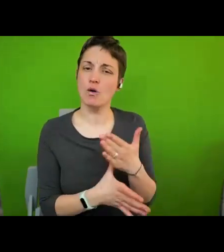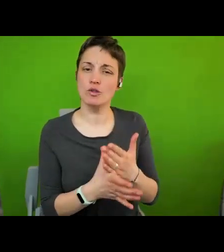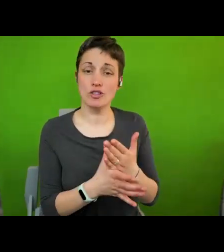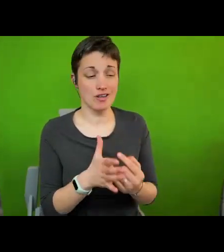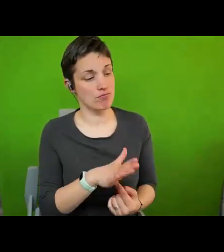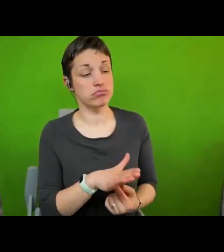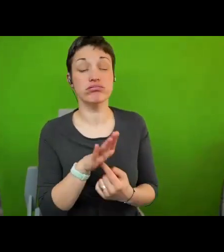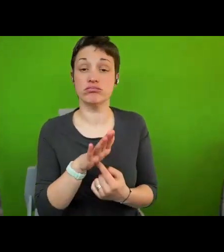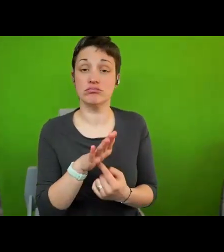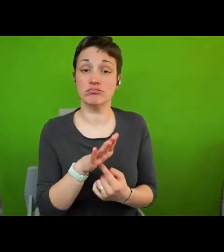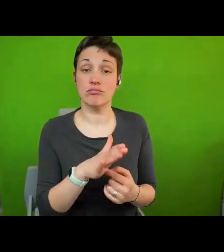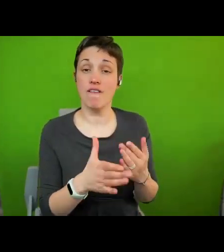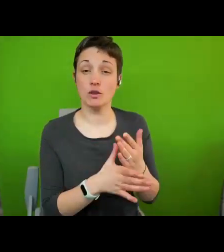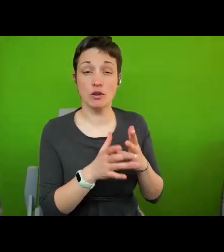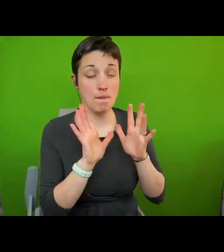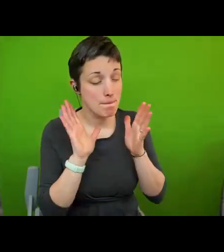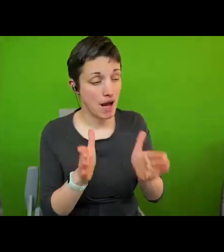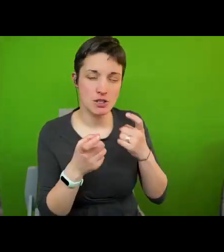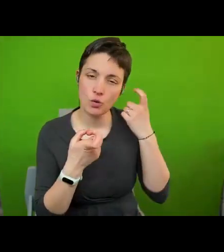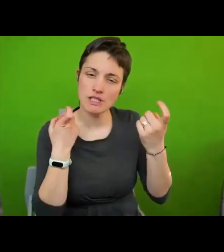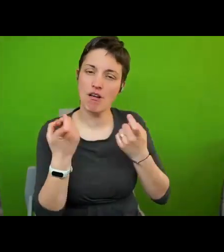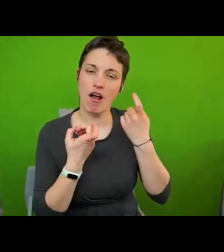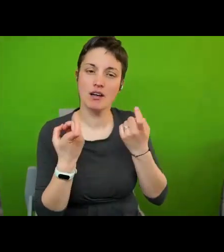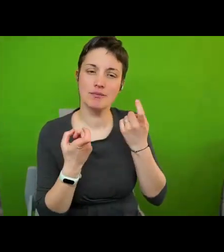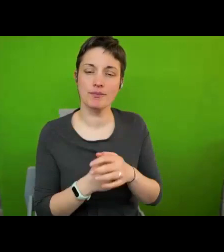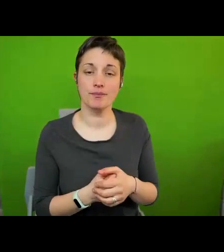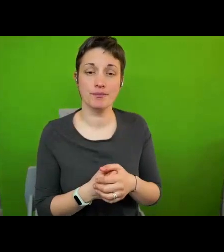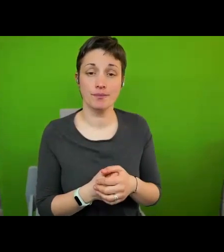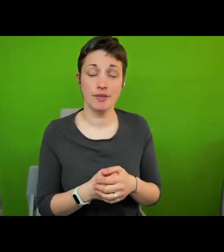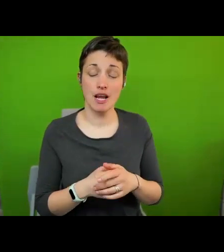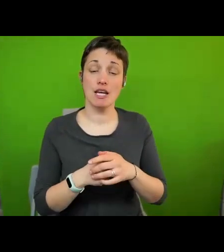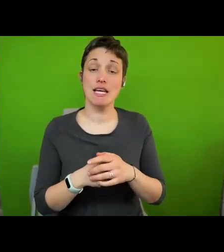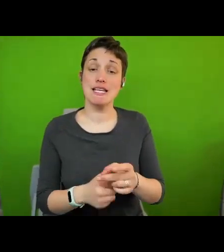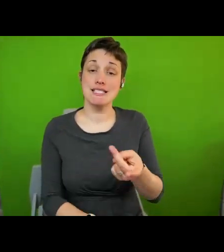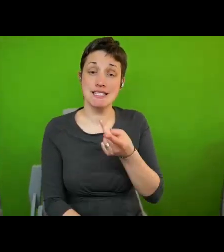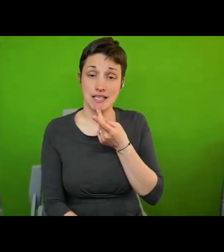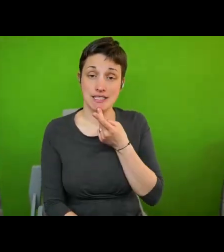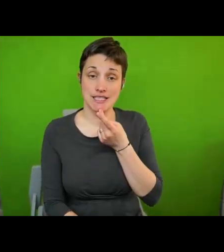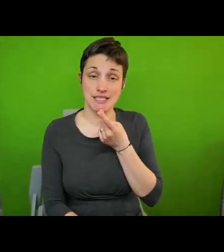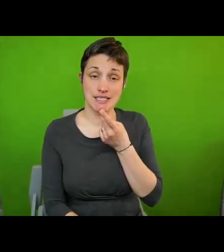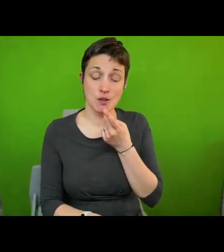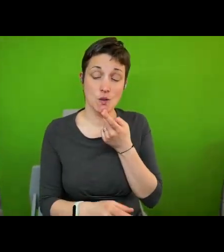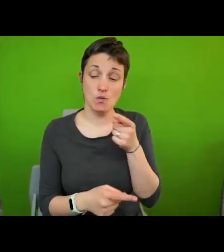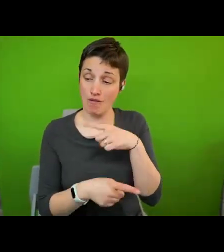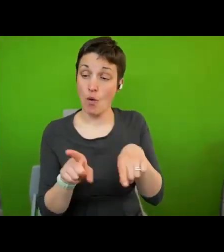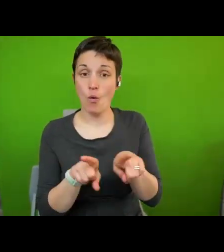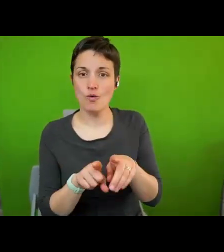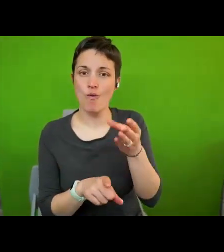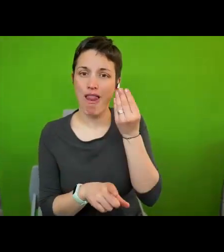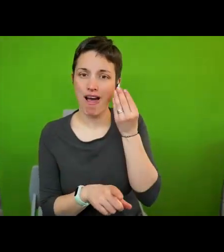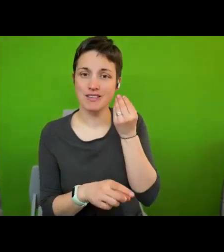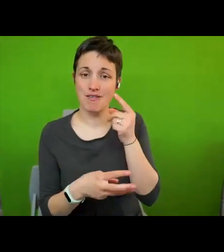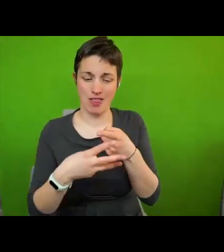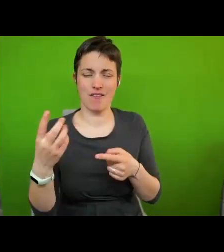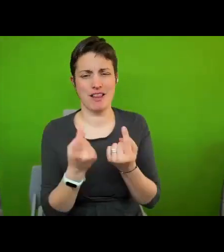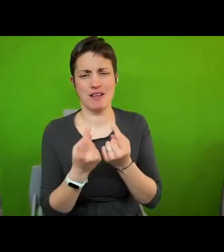considered i think secondly we have also learned that there are three elements you find